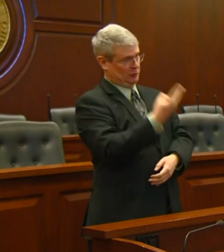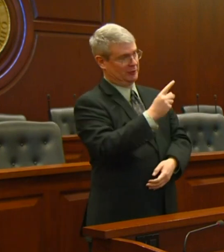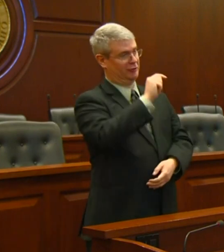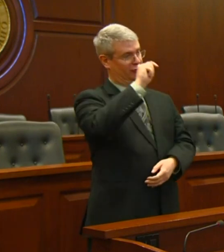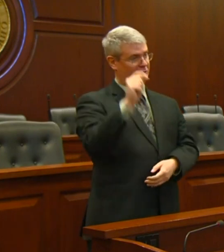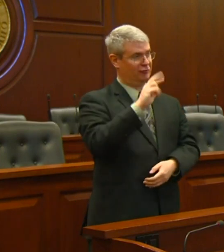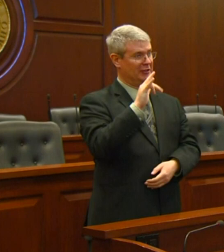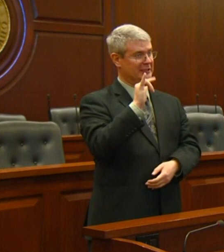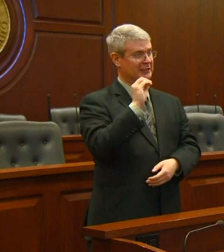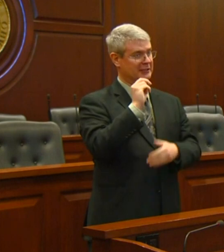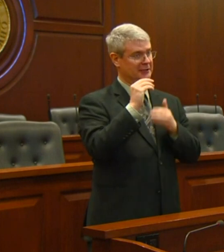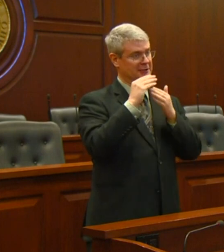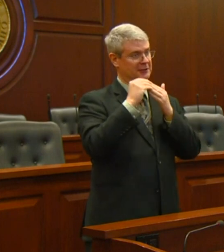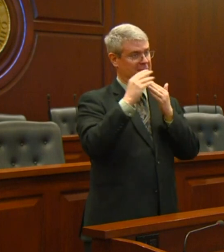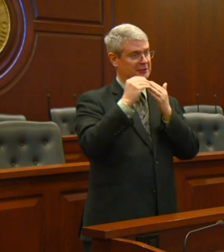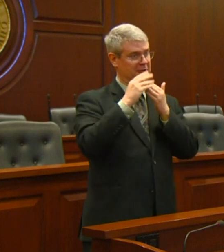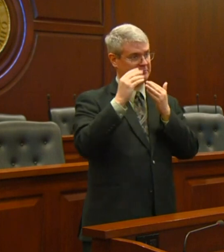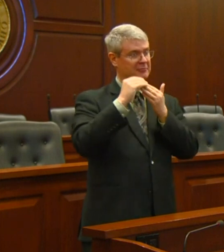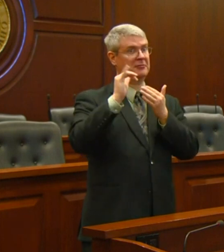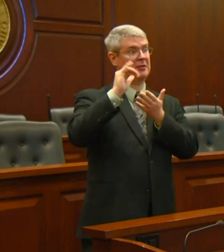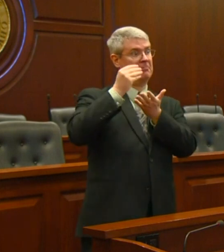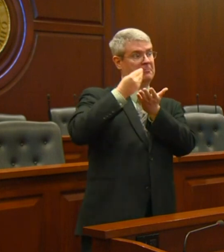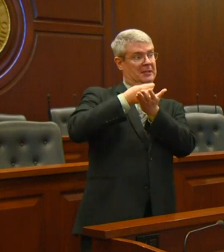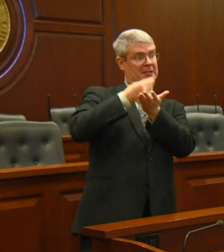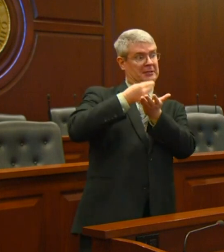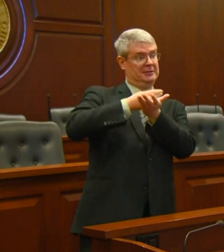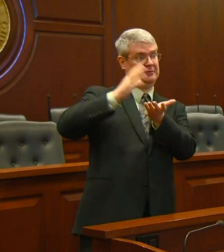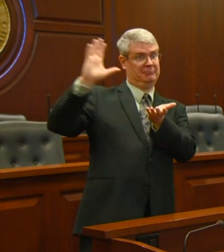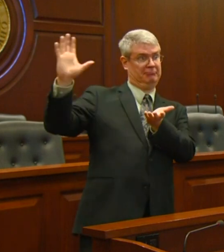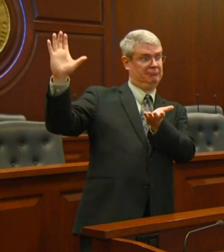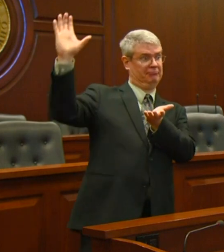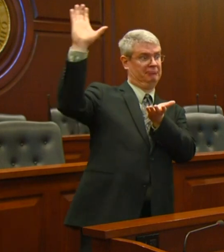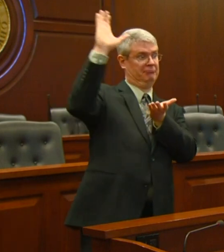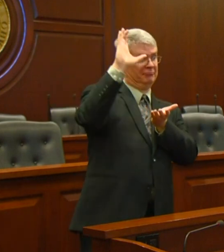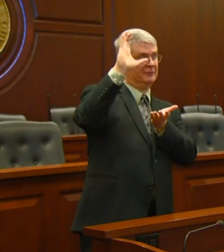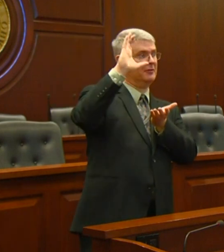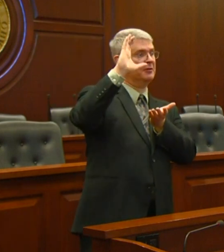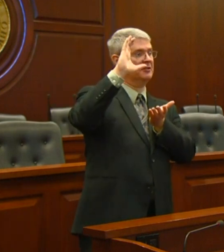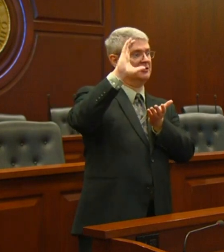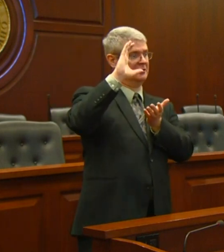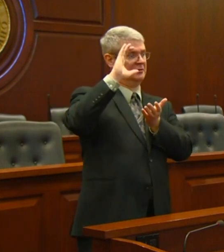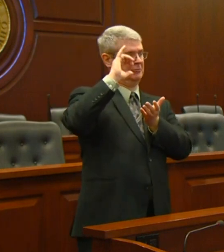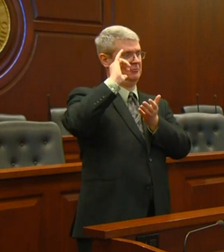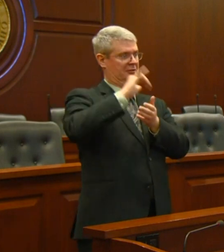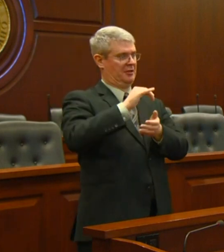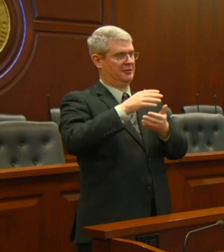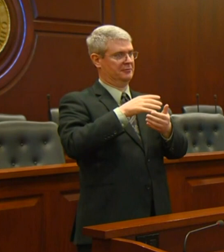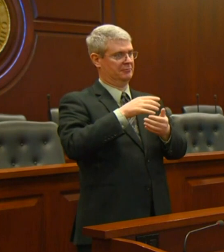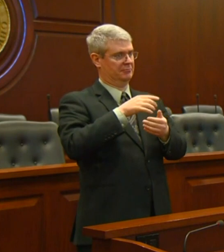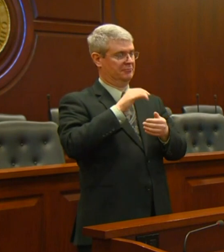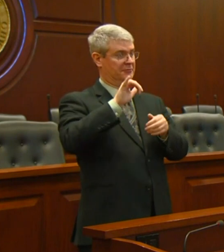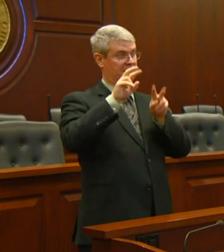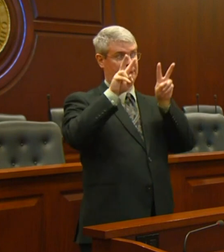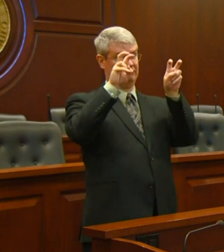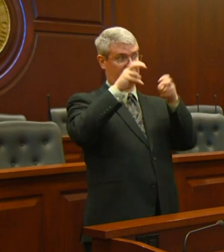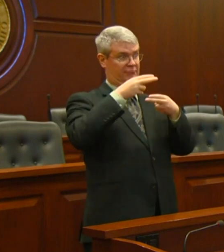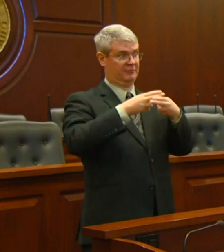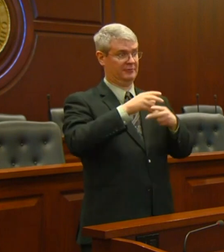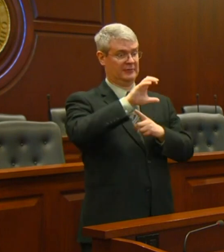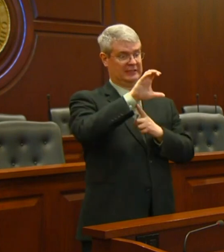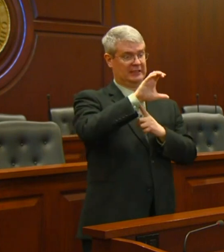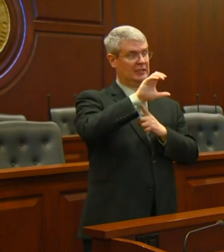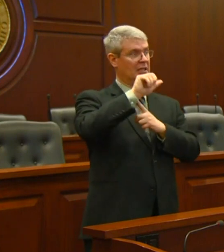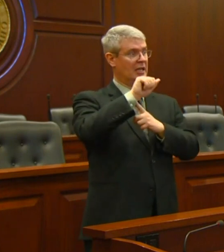-19 pandemic. The bill is known as the Coronavirus Aid, Relief, and Economic Security